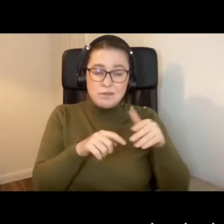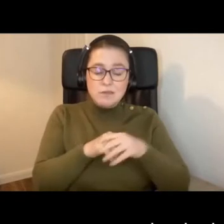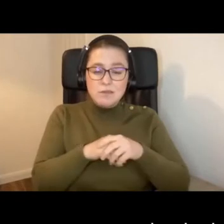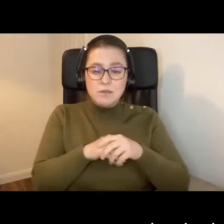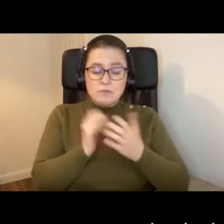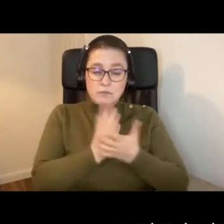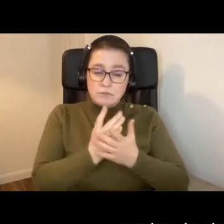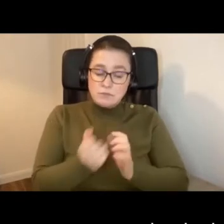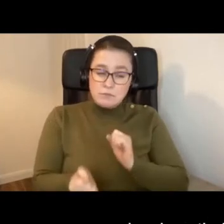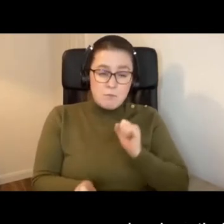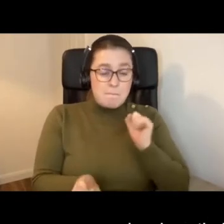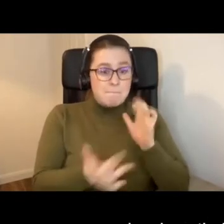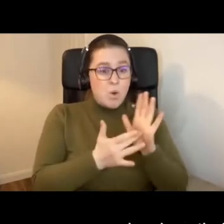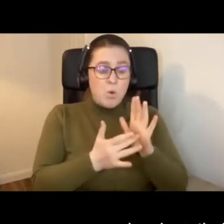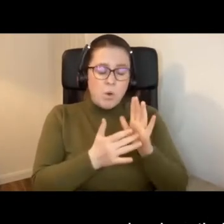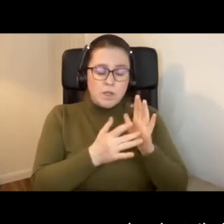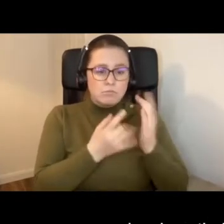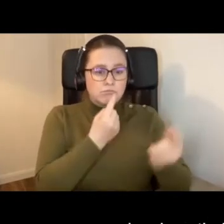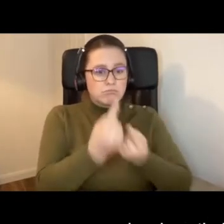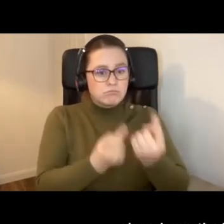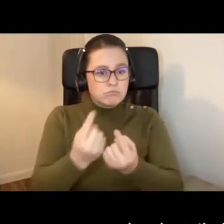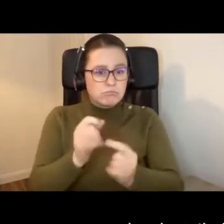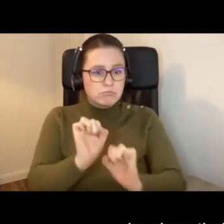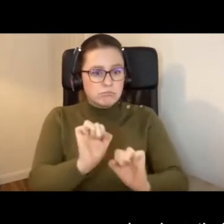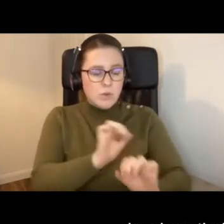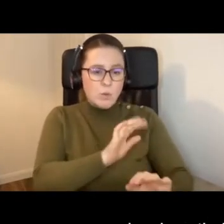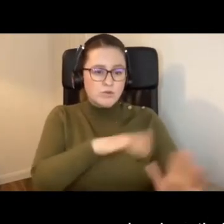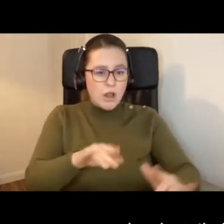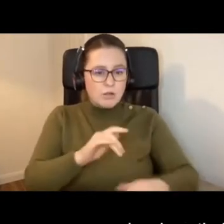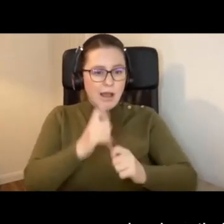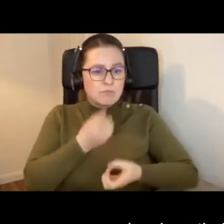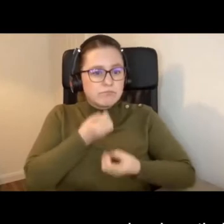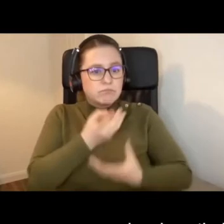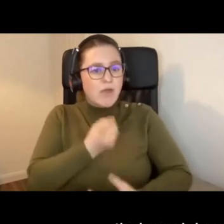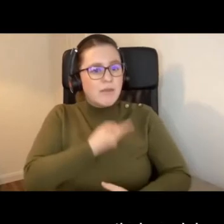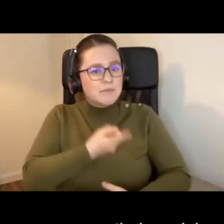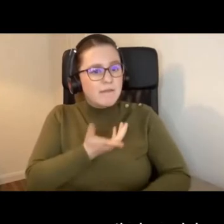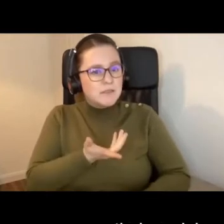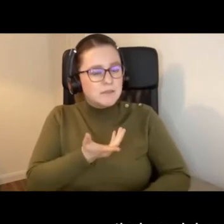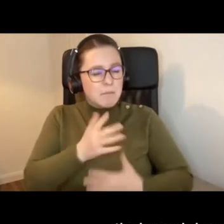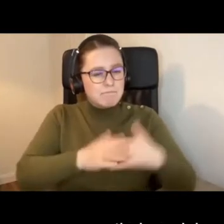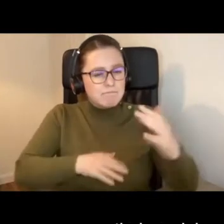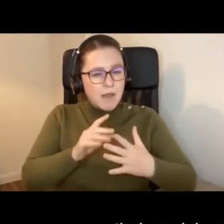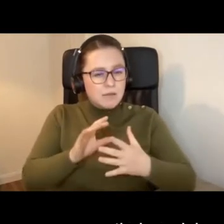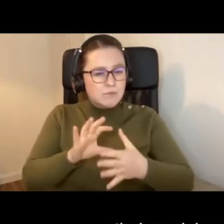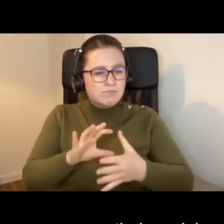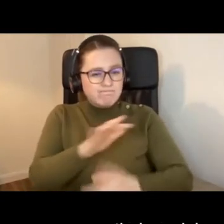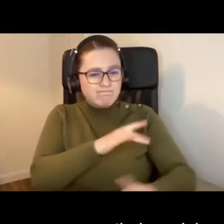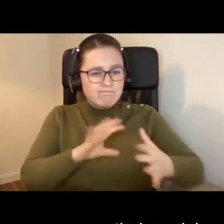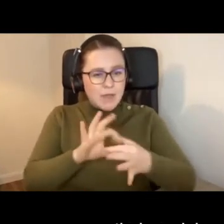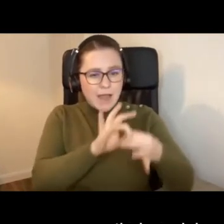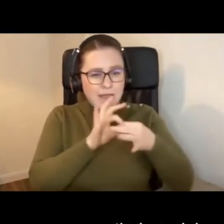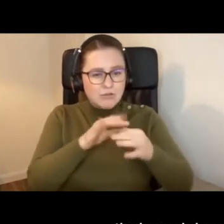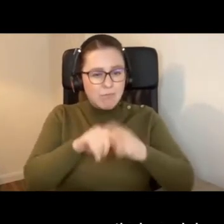important that each child develops their own voice and is able to express it, build those social connections and be an